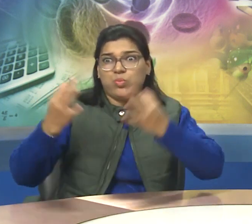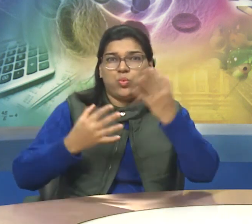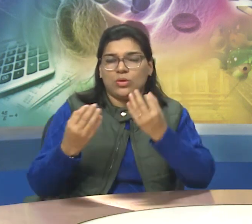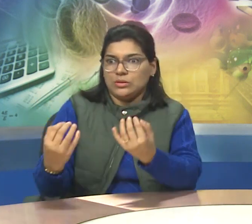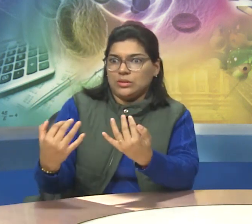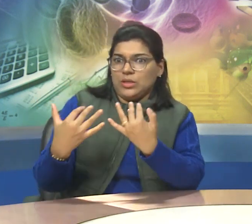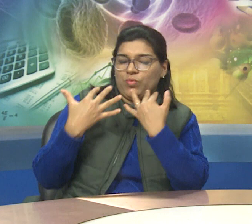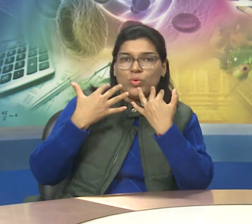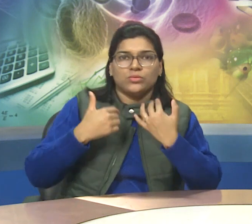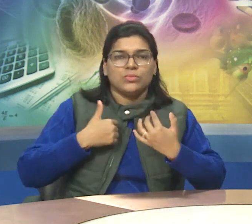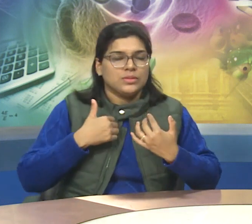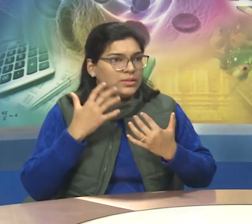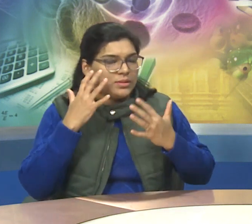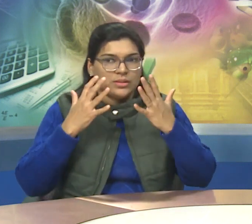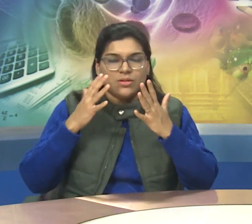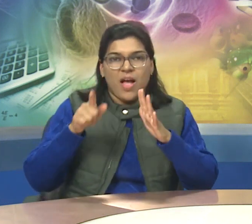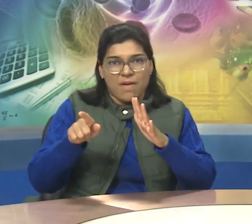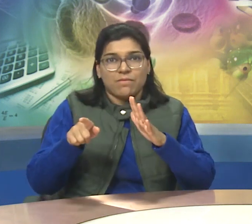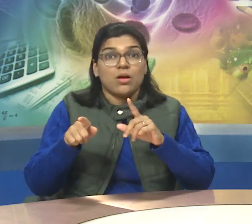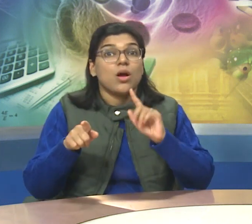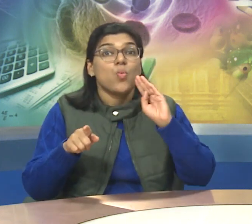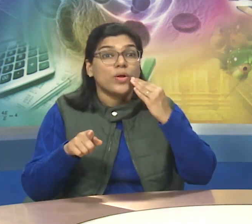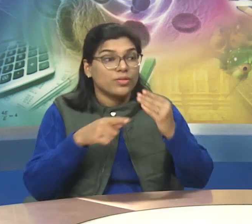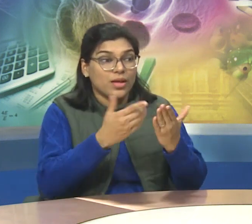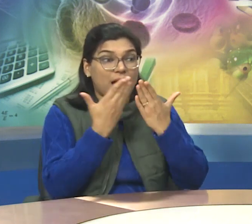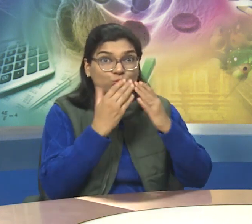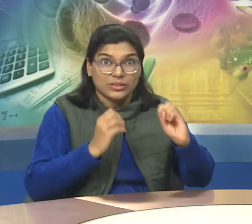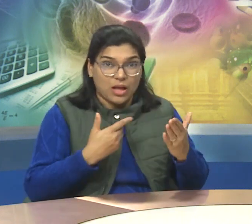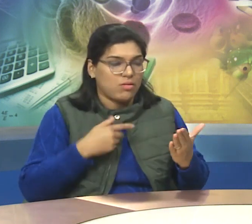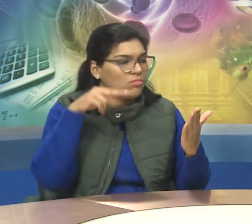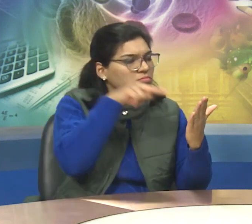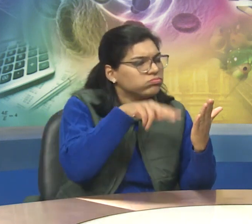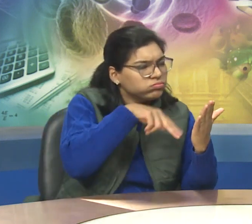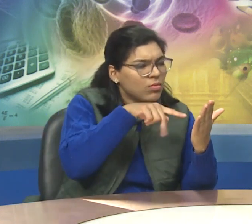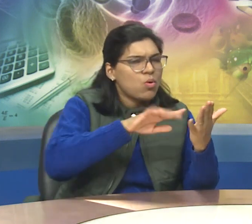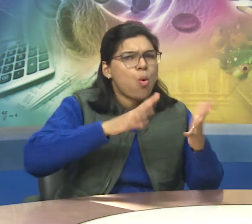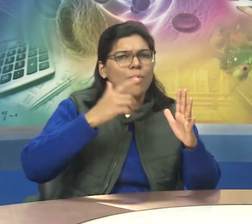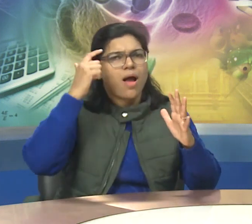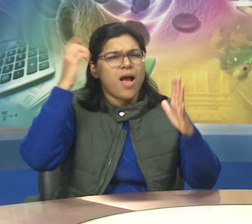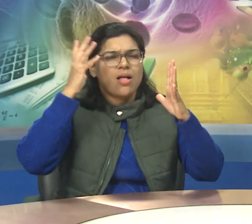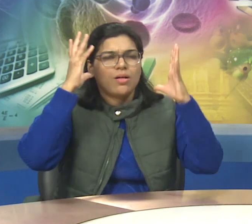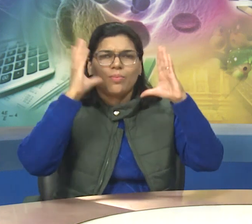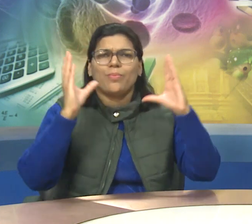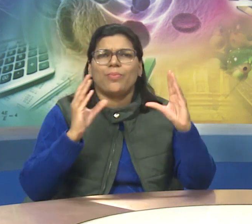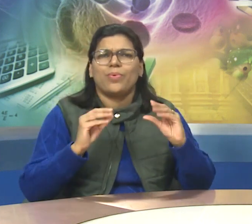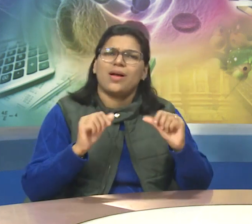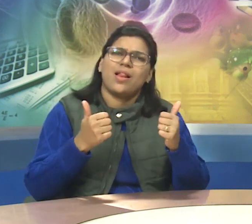and strains of modern life